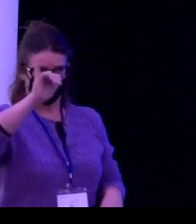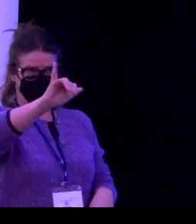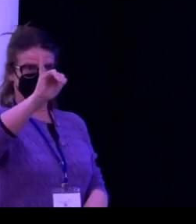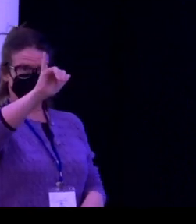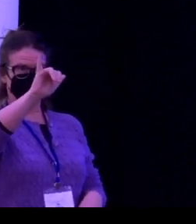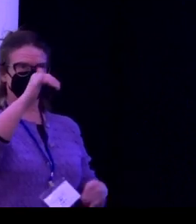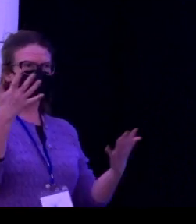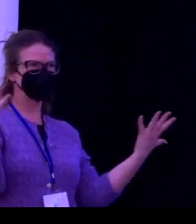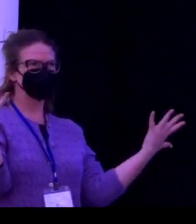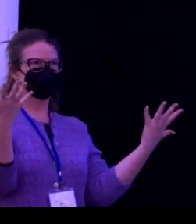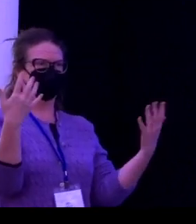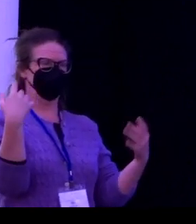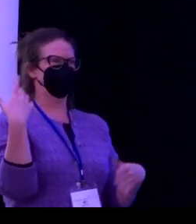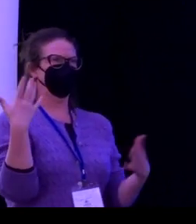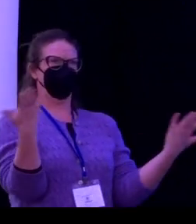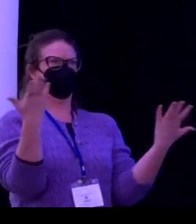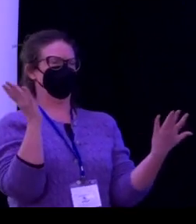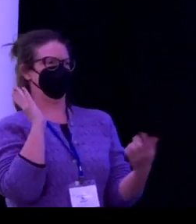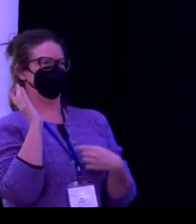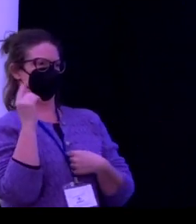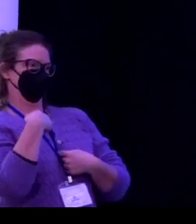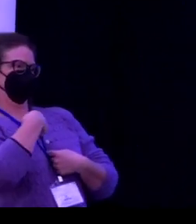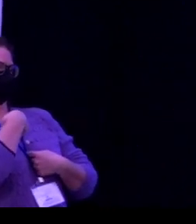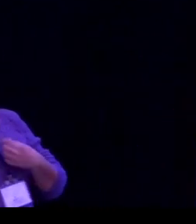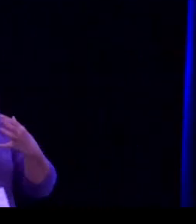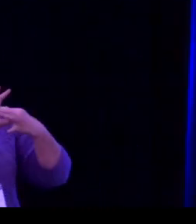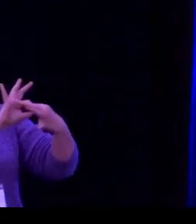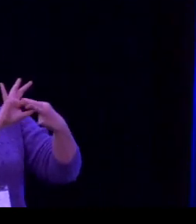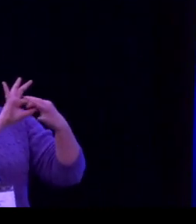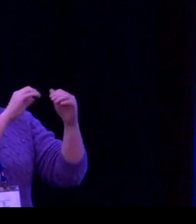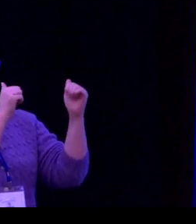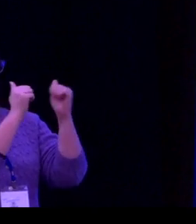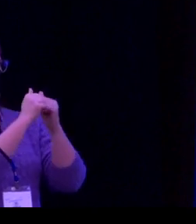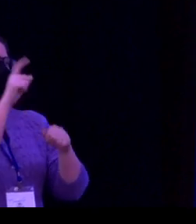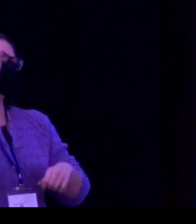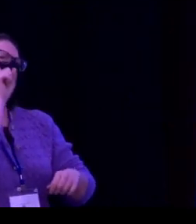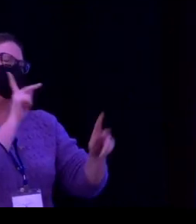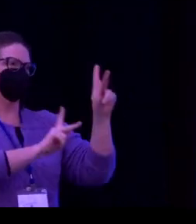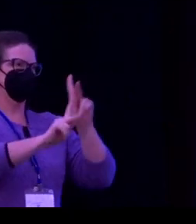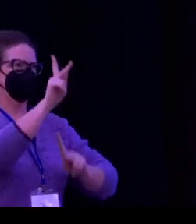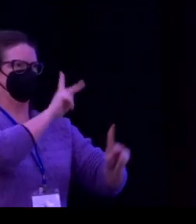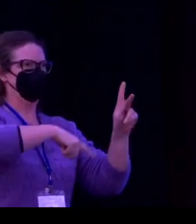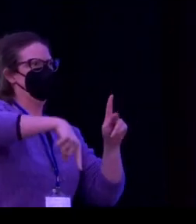it's so loaded. Because it also brings up